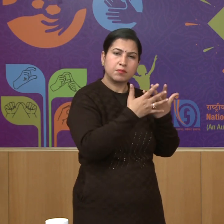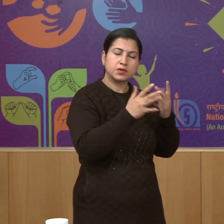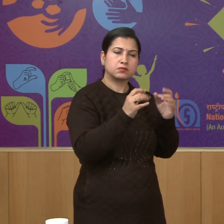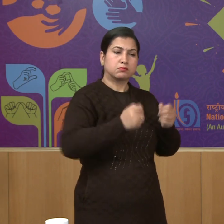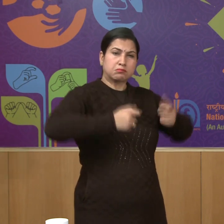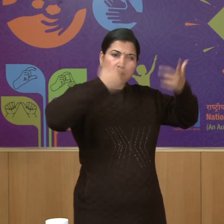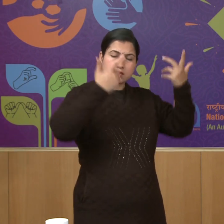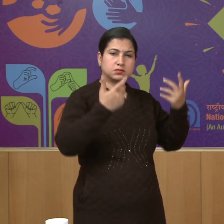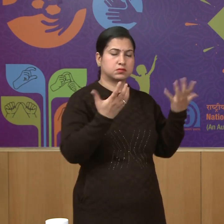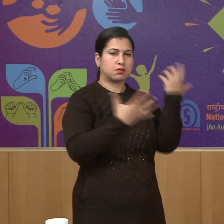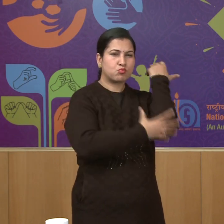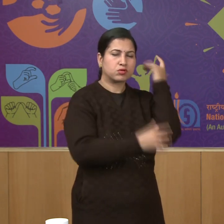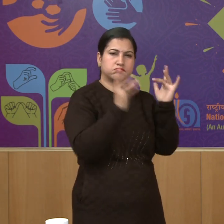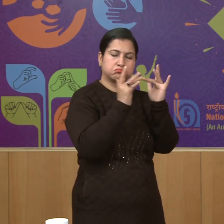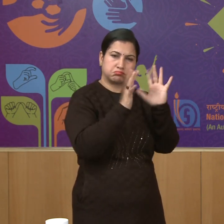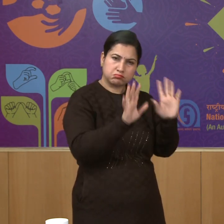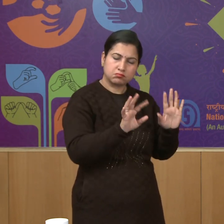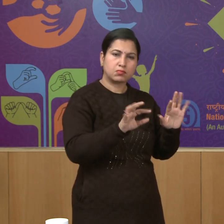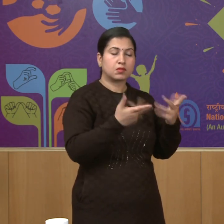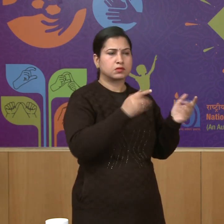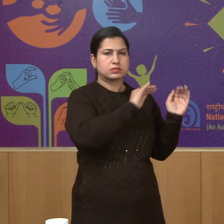people did not support the rebellion